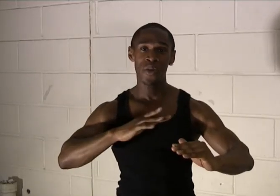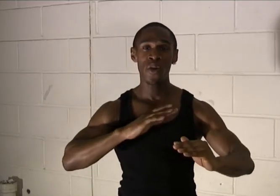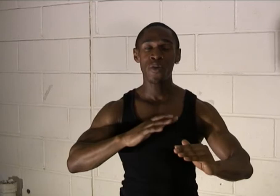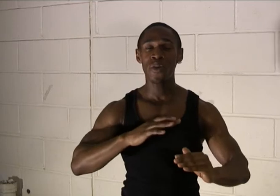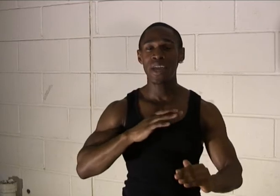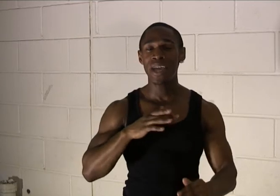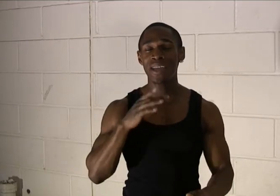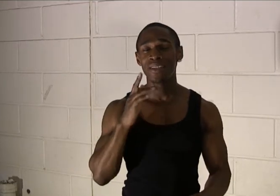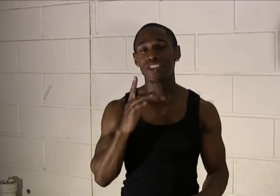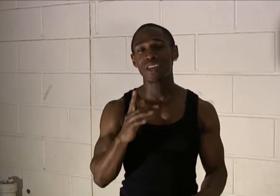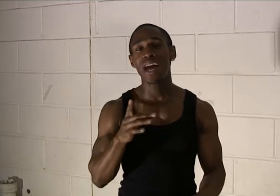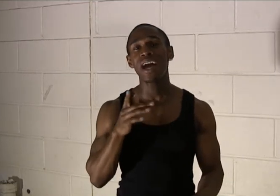and child